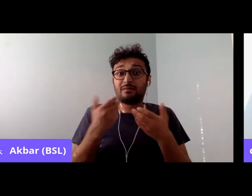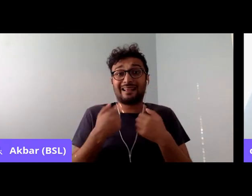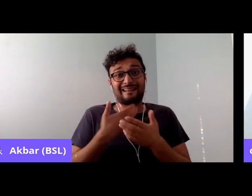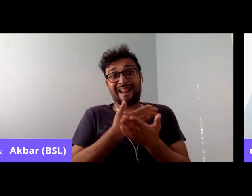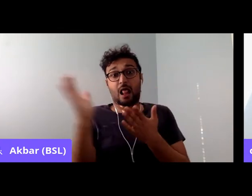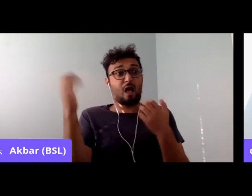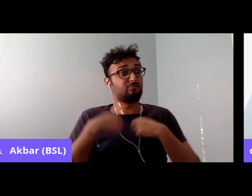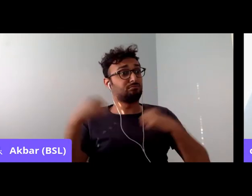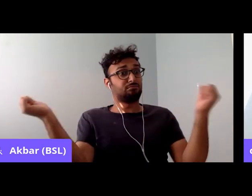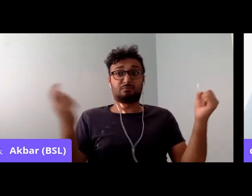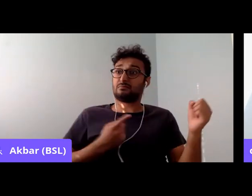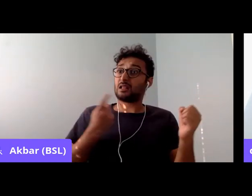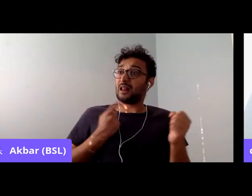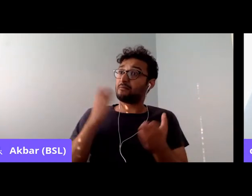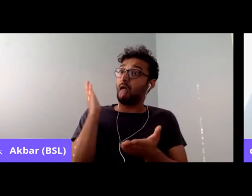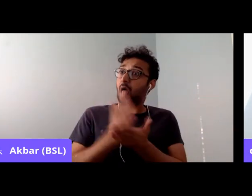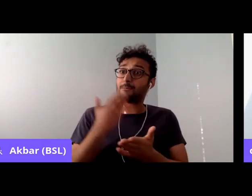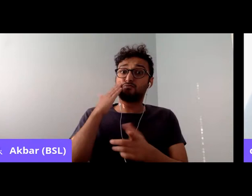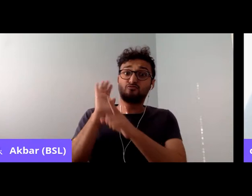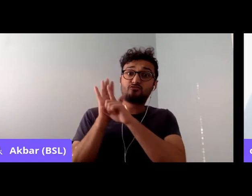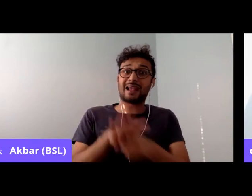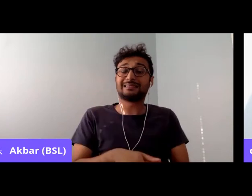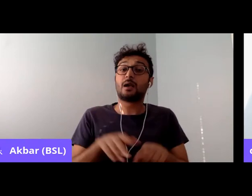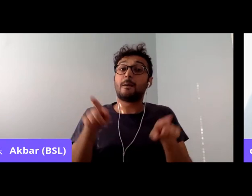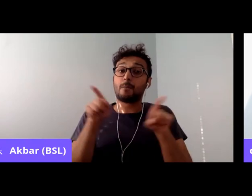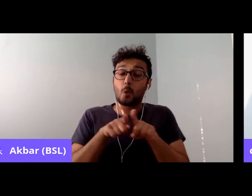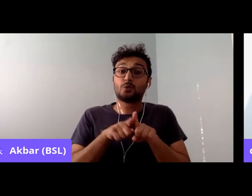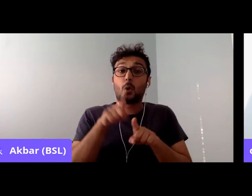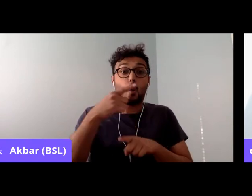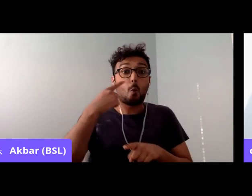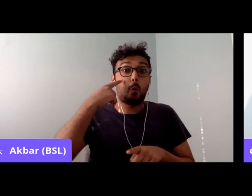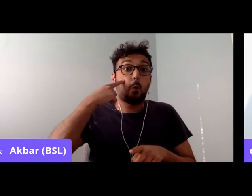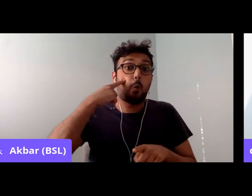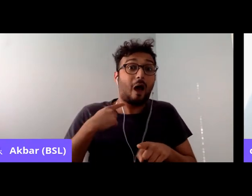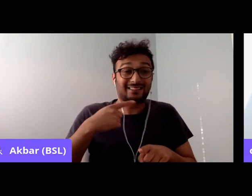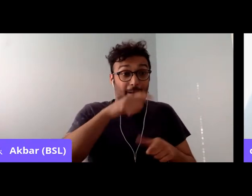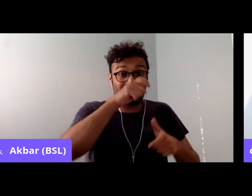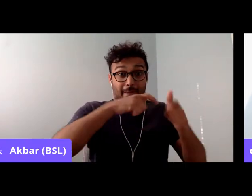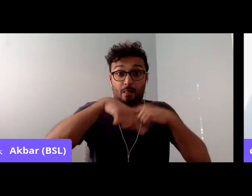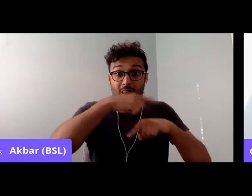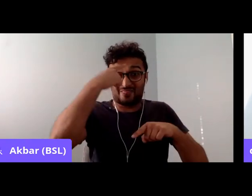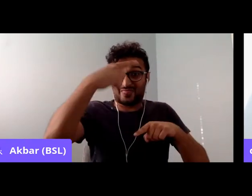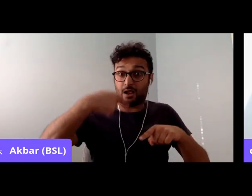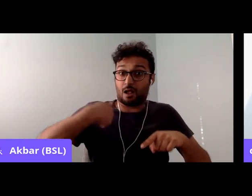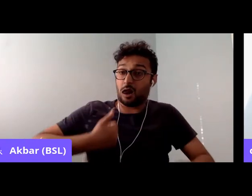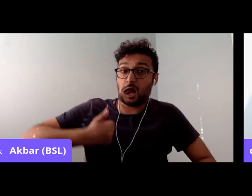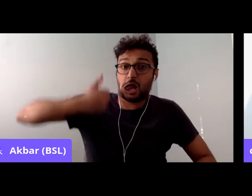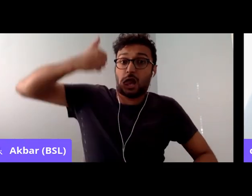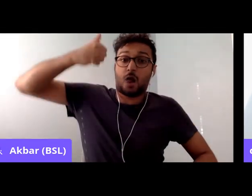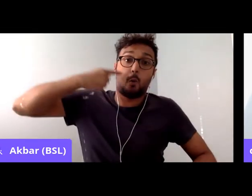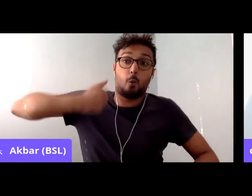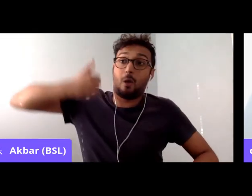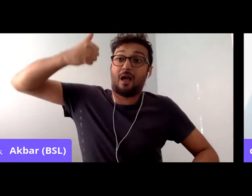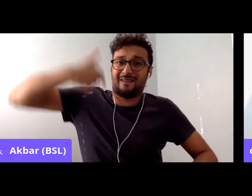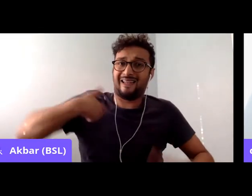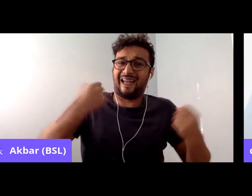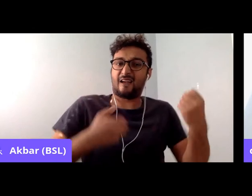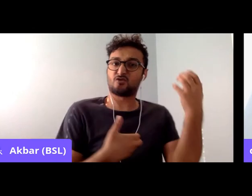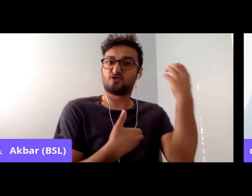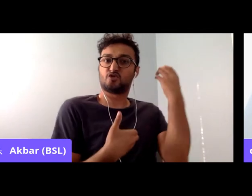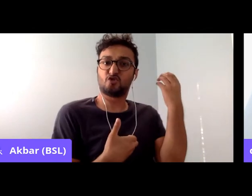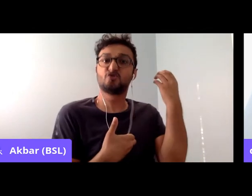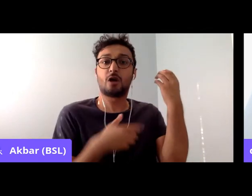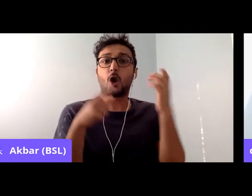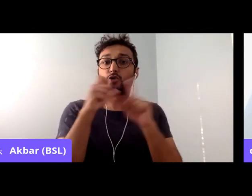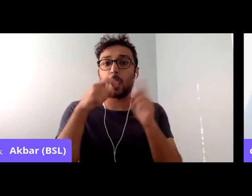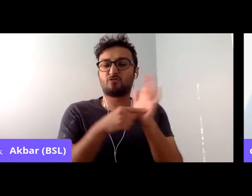but armed white supremacists. And what do all these countries have in common? They've all launched colonial